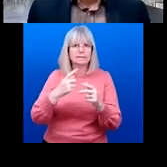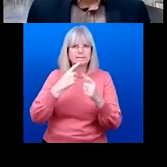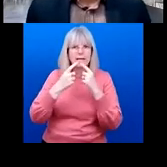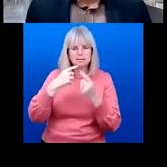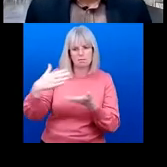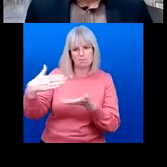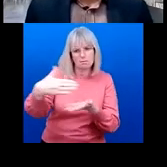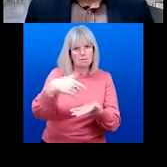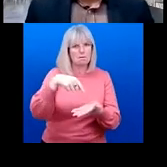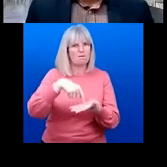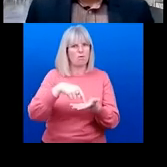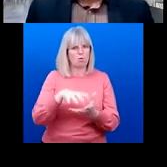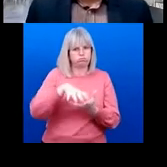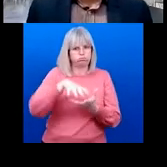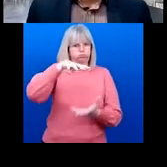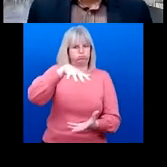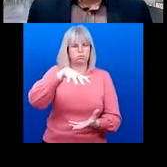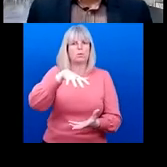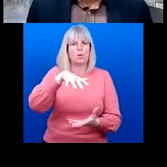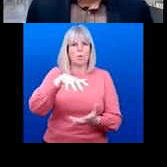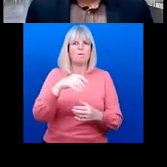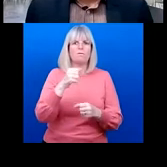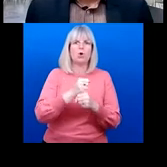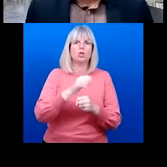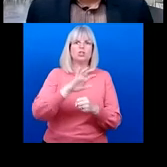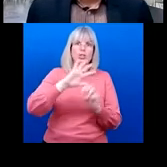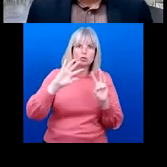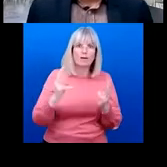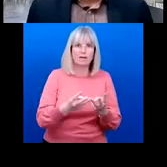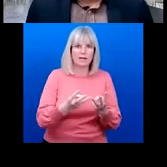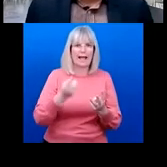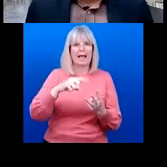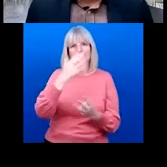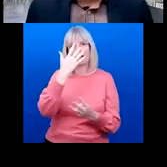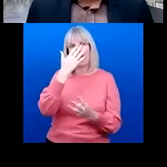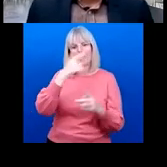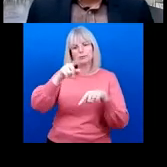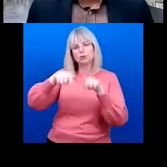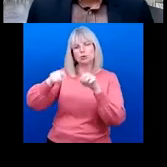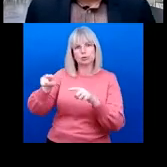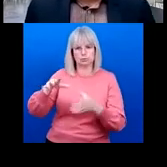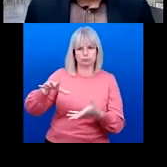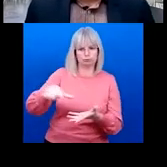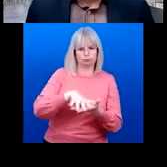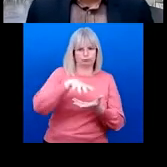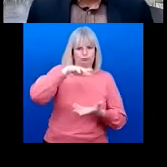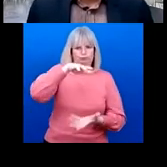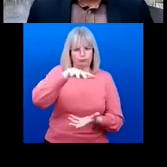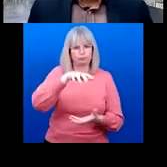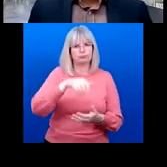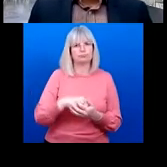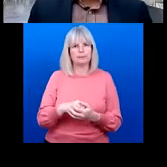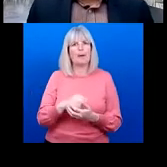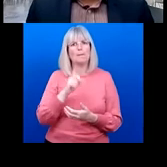data, both geographically and across age groups from population surveys in a periodic manner in a standardized manner.